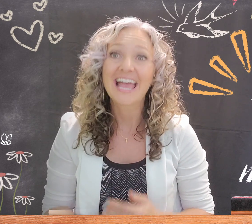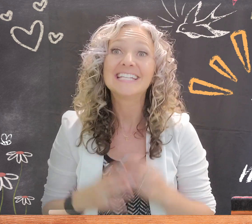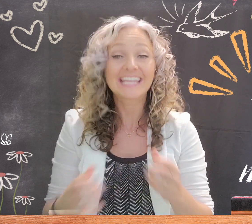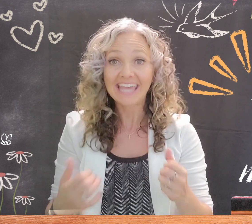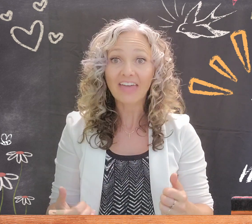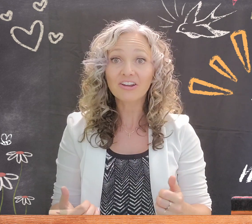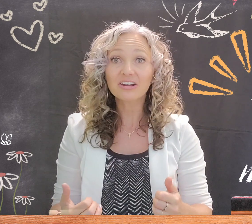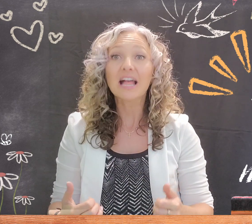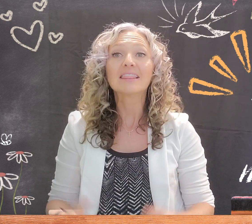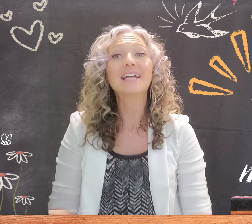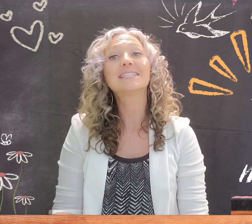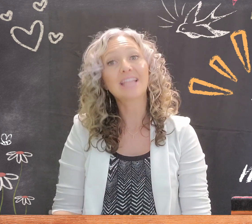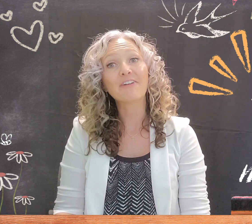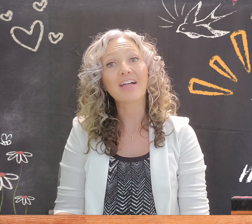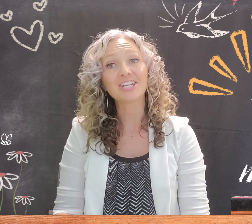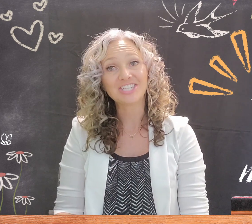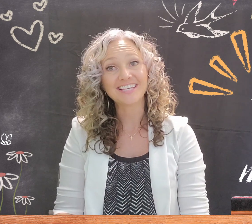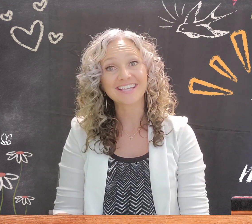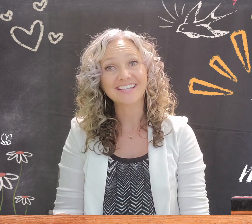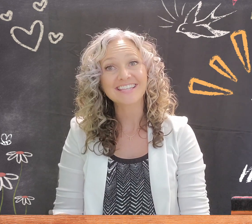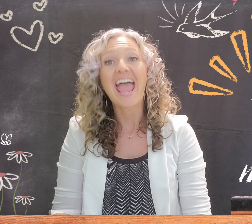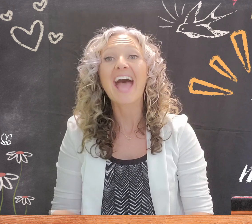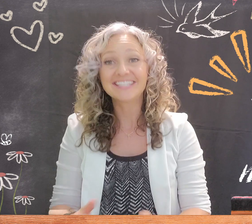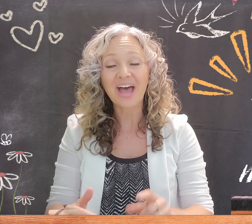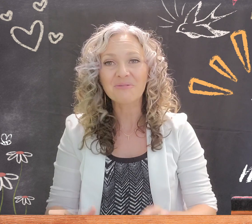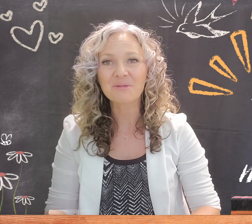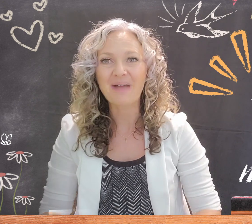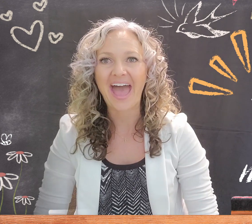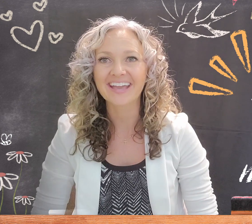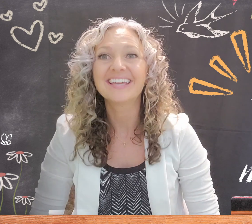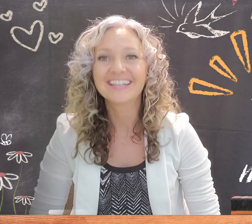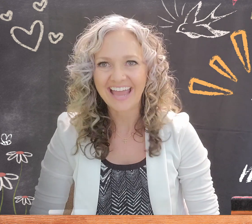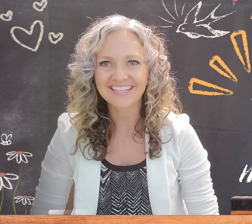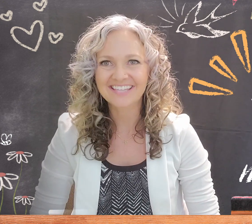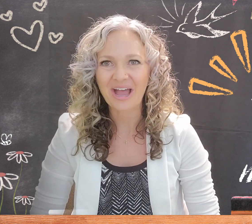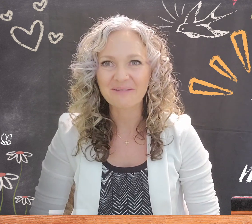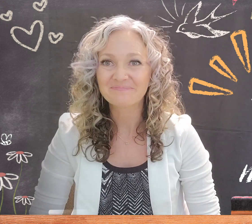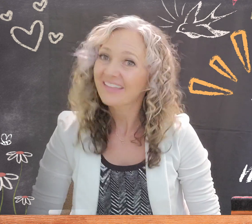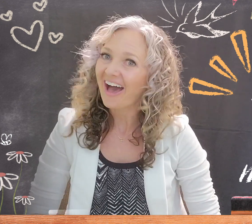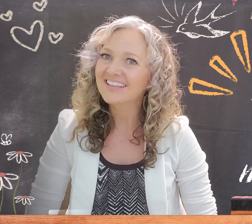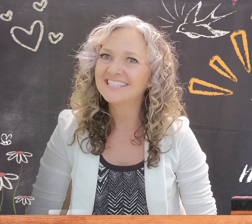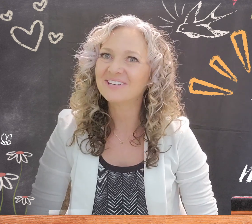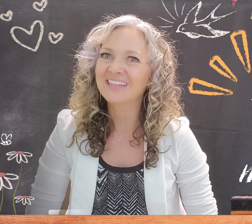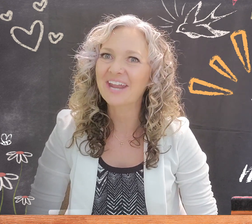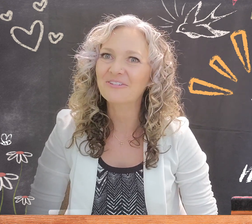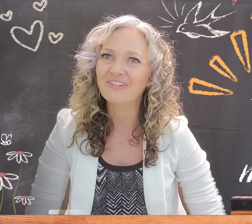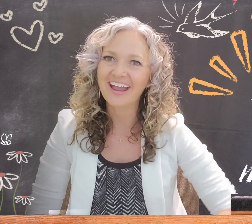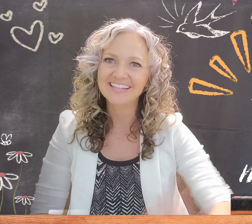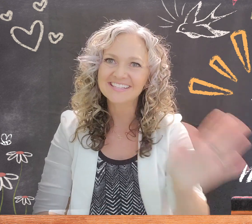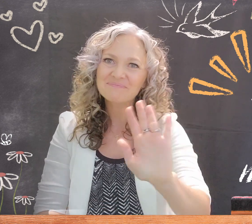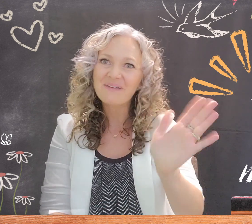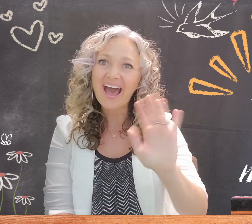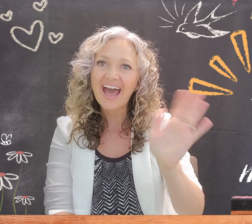Together, let's love like Jesus until we're back next time. I'll see you later, friends. Bye. Bye.